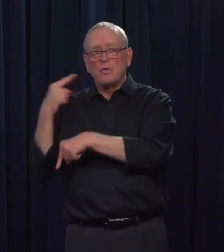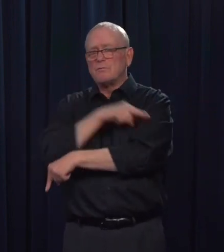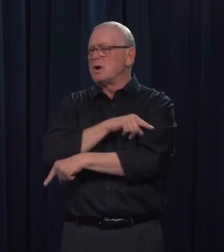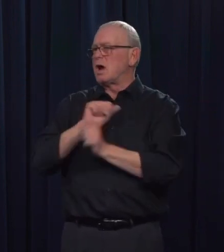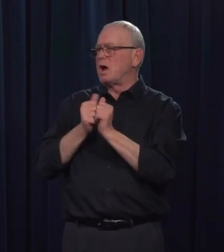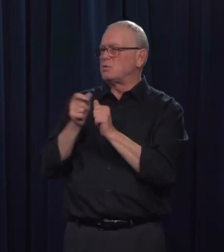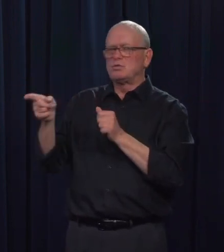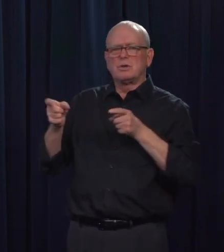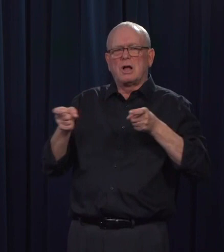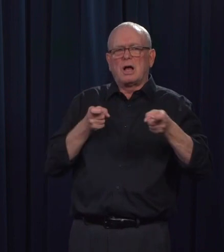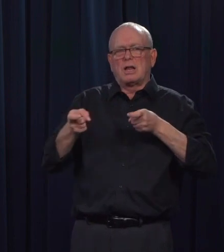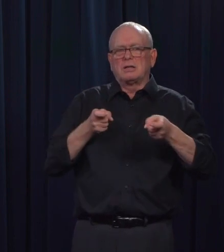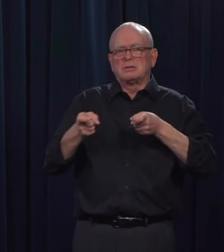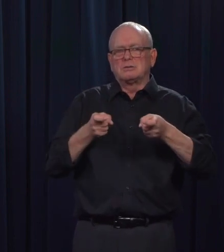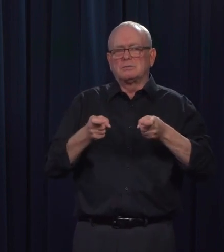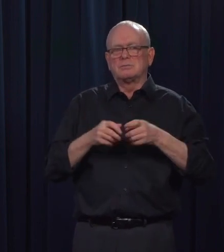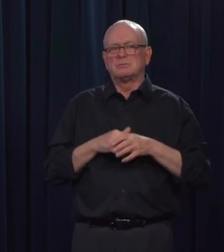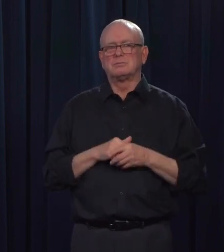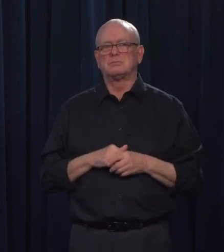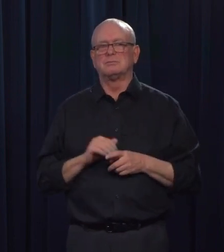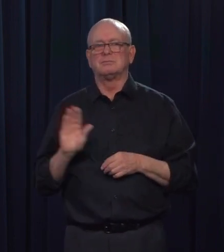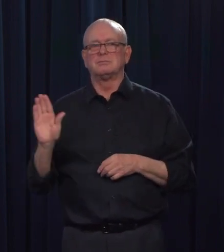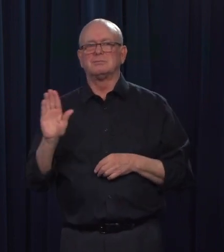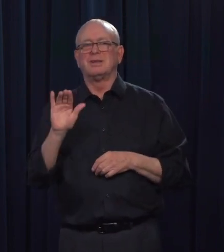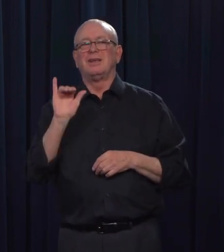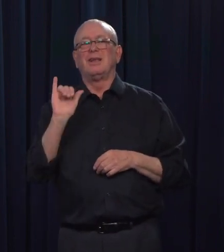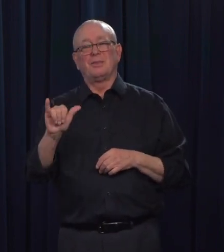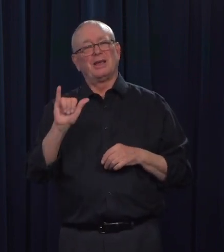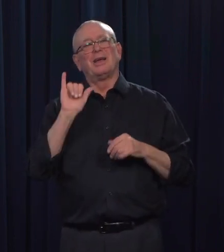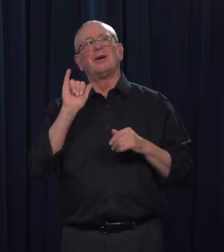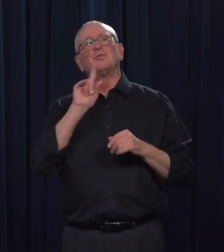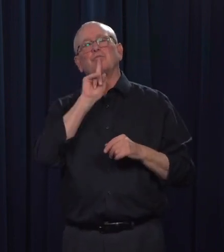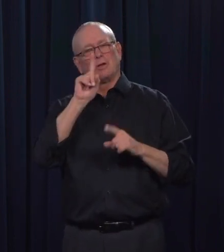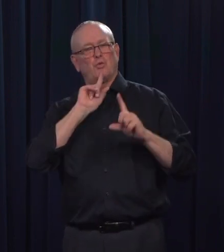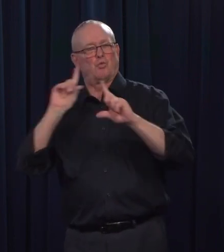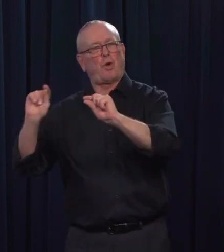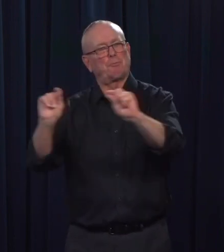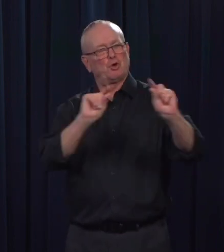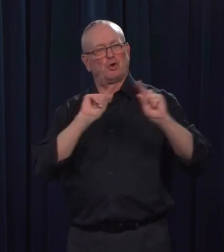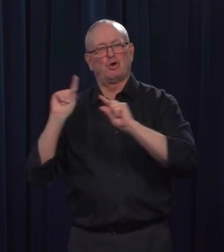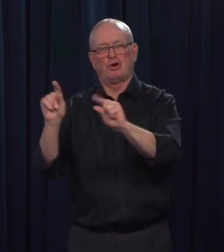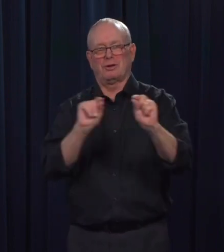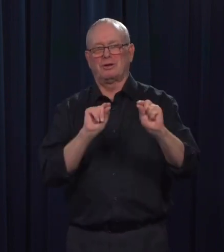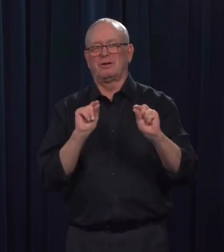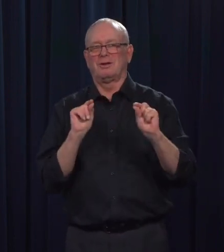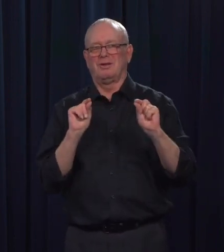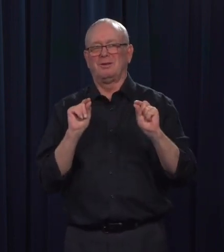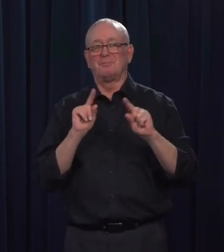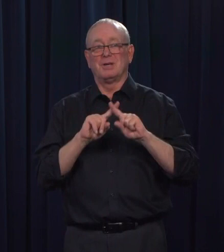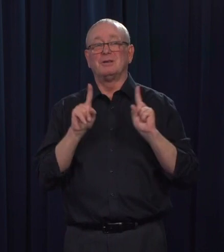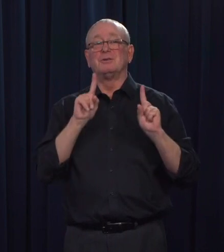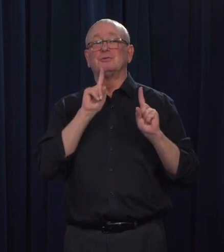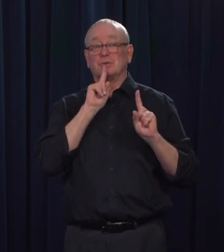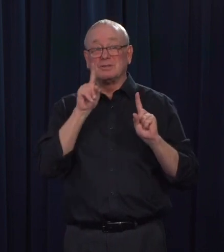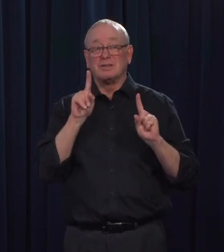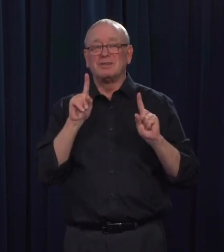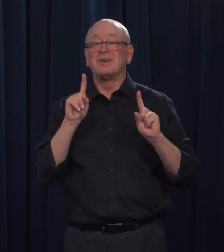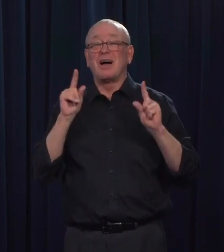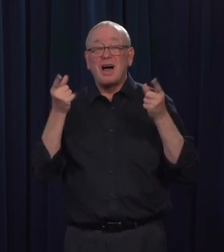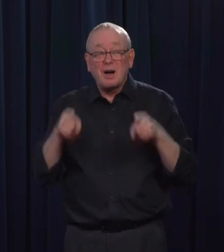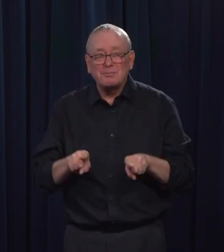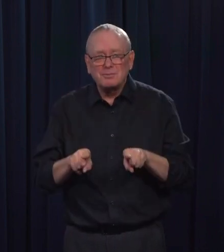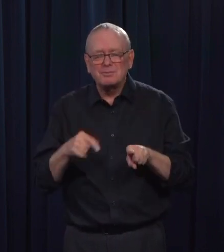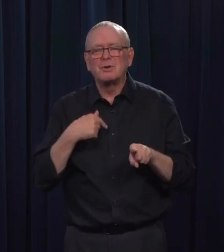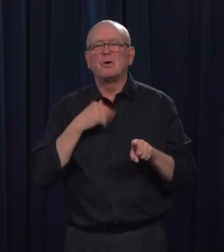that's, you know, stuff we would always look at, but obviously, we want to make sure that the free flow of goods and people across Canada continues. Okay.